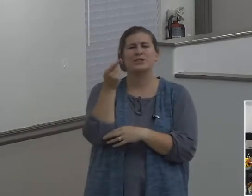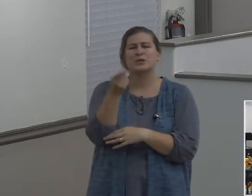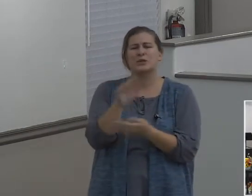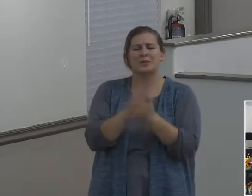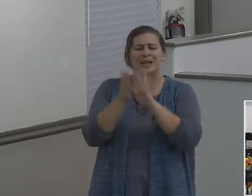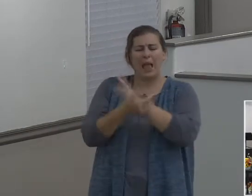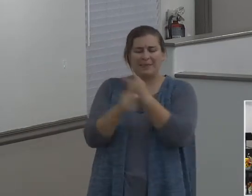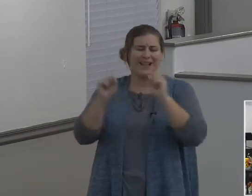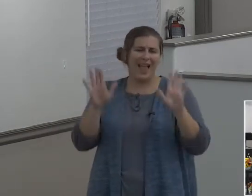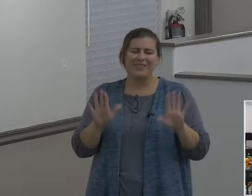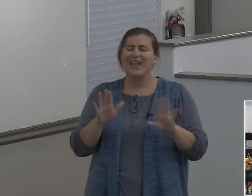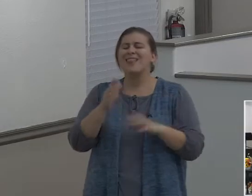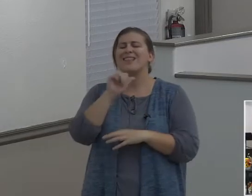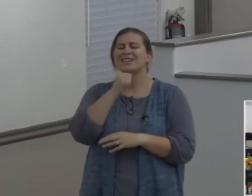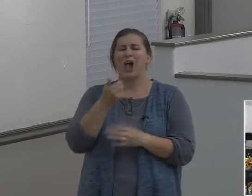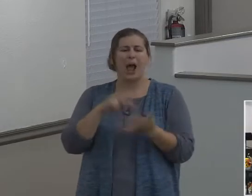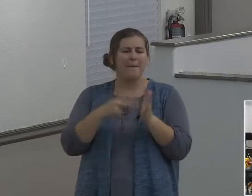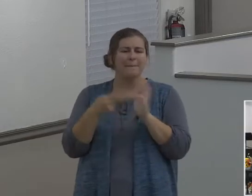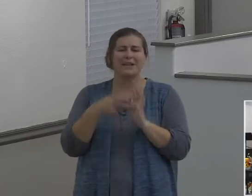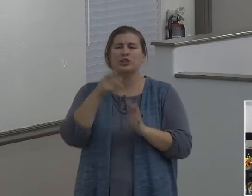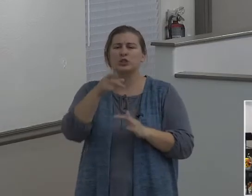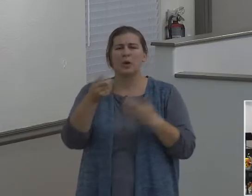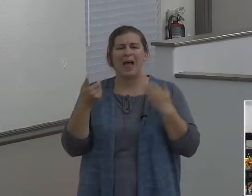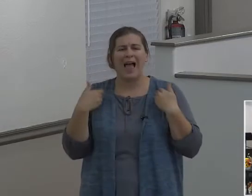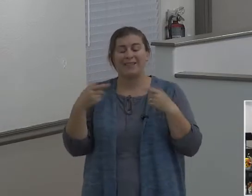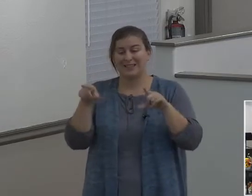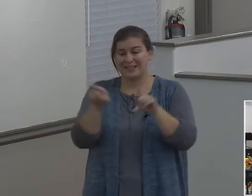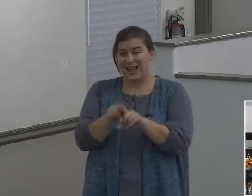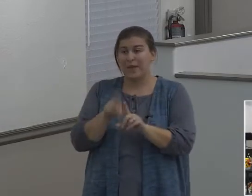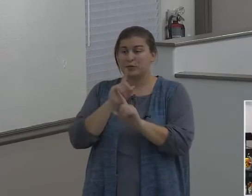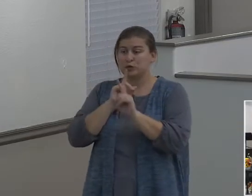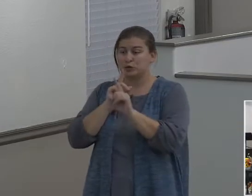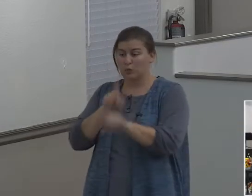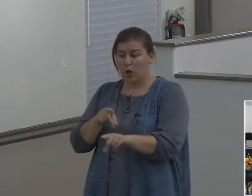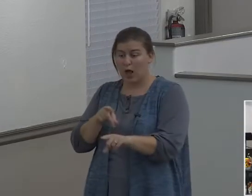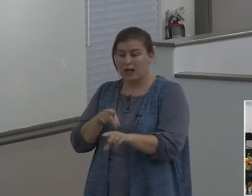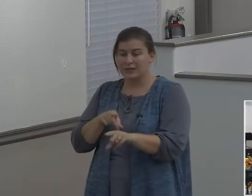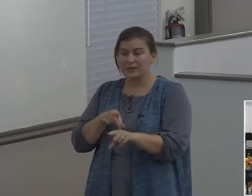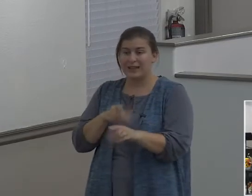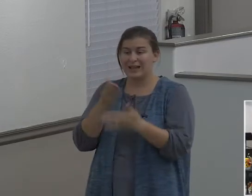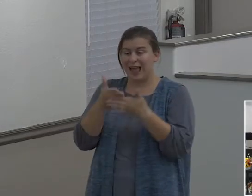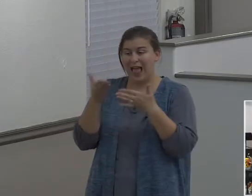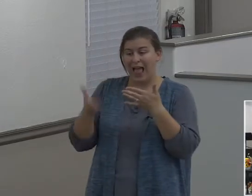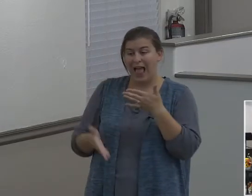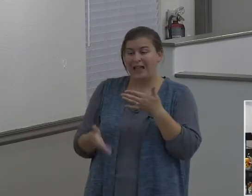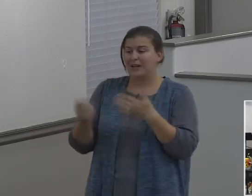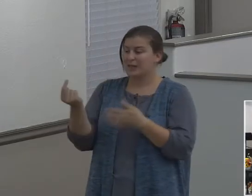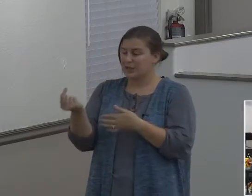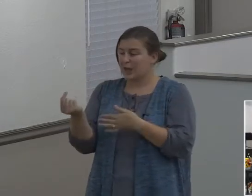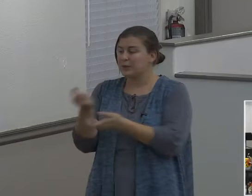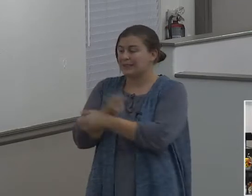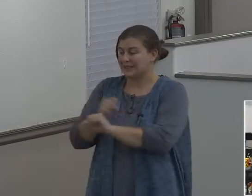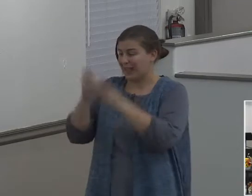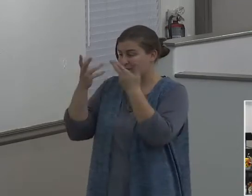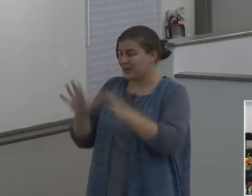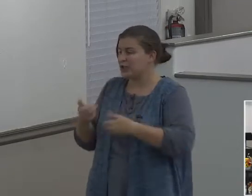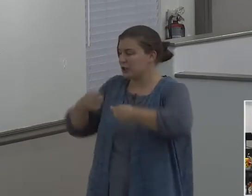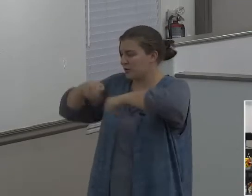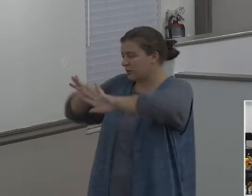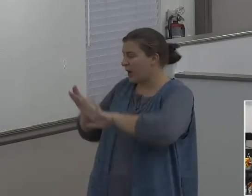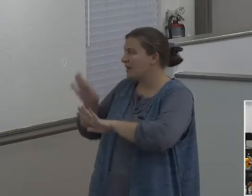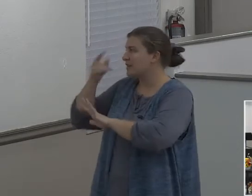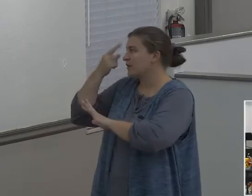you're going to get the same result as someone who gets saved and submits themselves to God and lives for him and dies to self